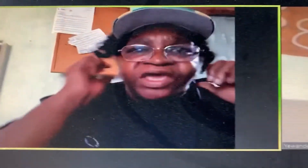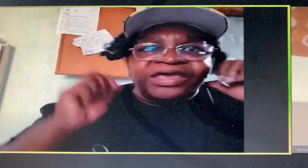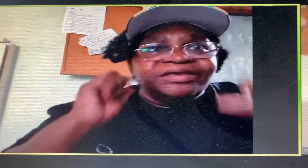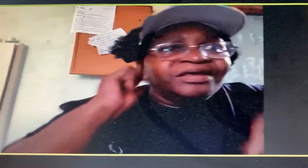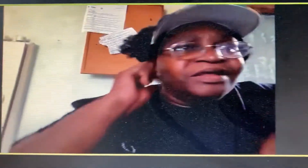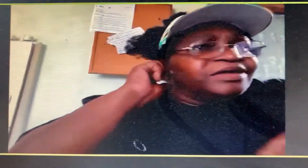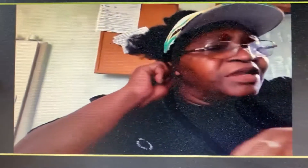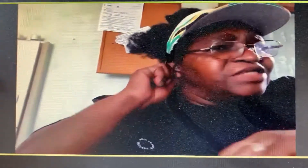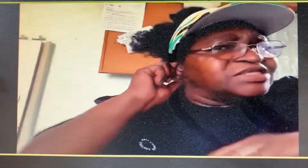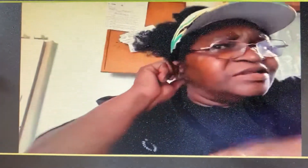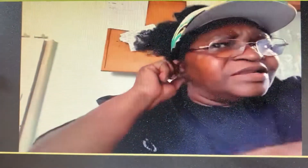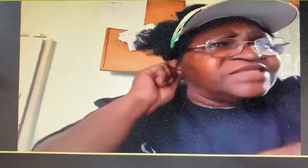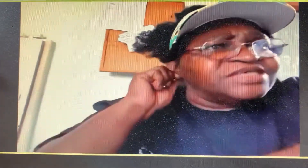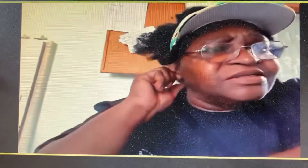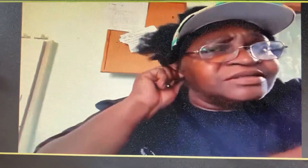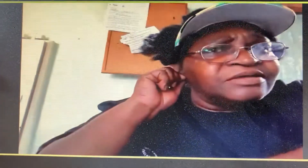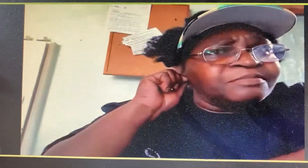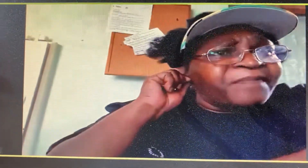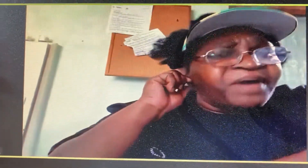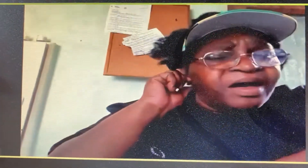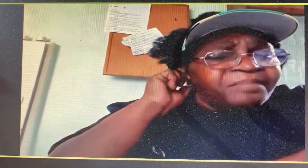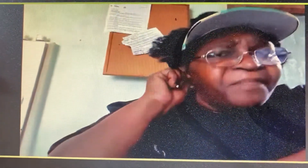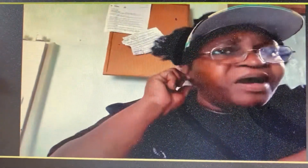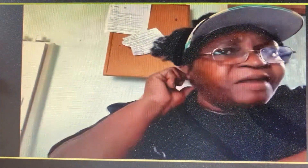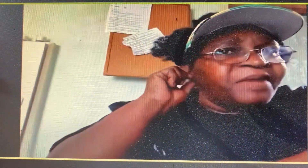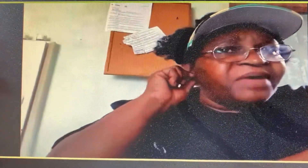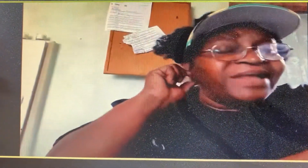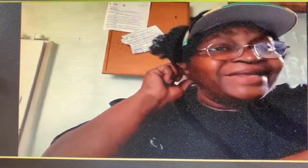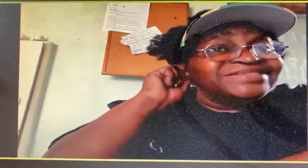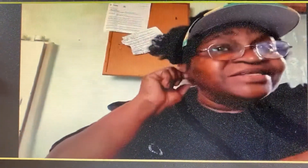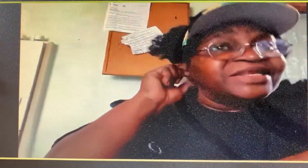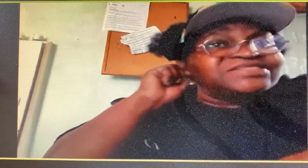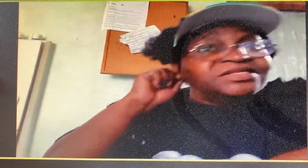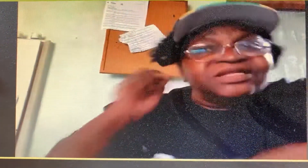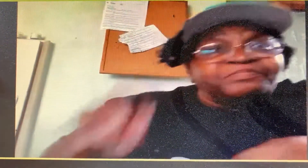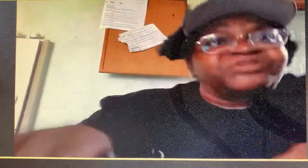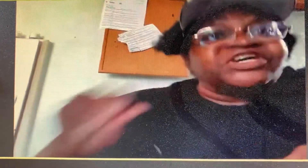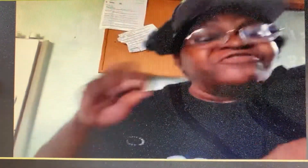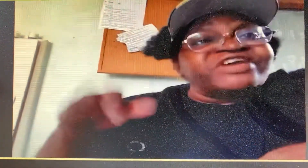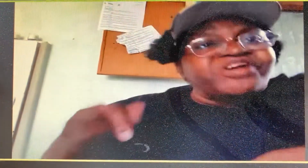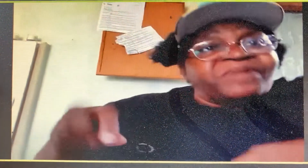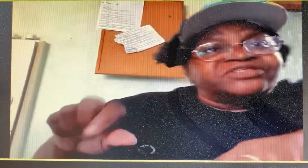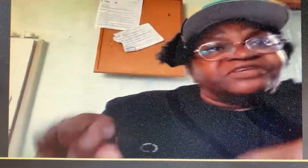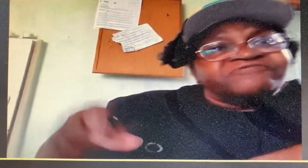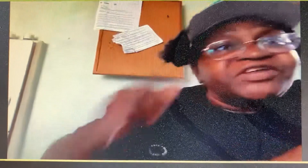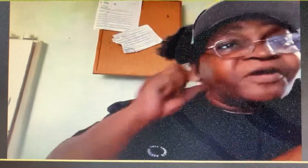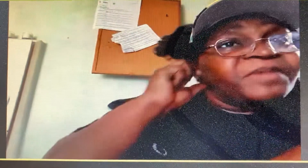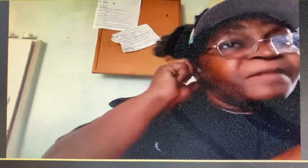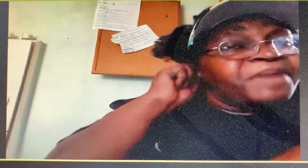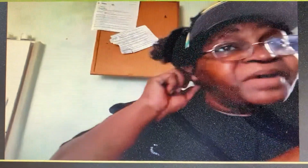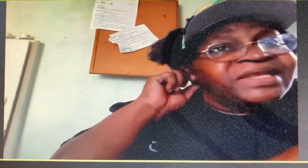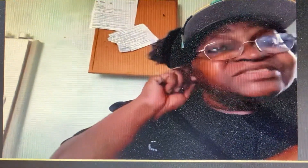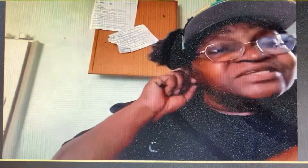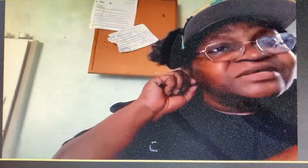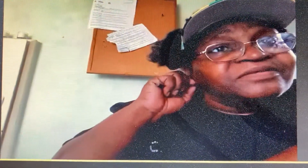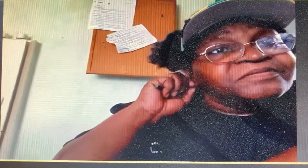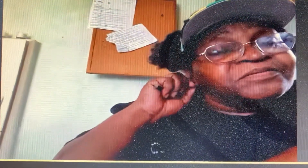Hey, listen, listen. Papa, Papa, Papa, listen, listen. Turn the radio up, man. Turn the radio up. Papa, listen. A